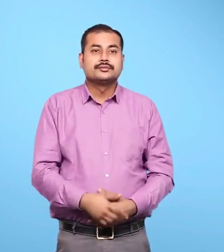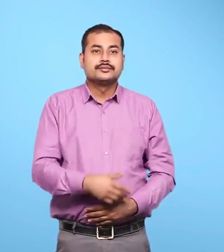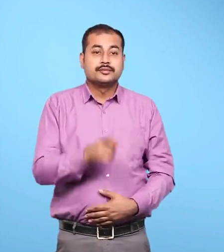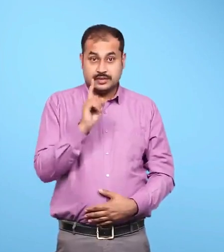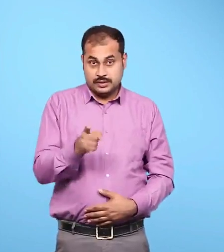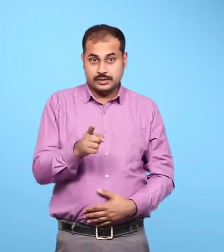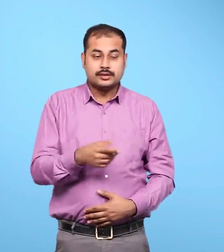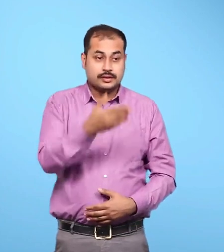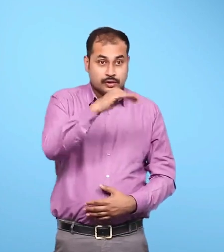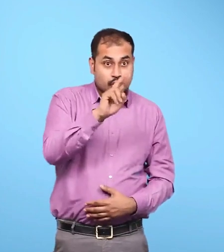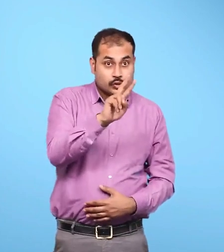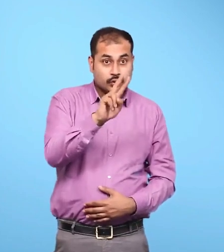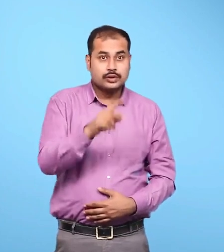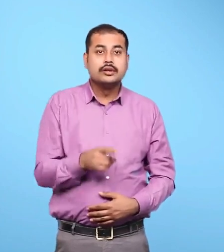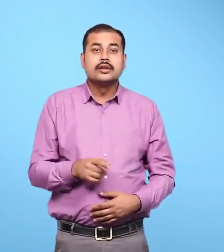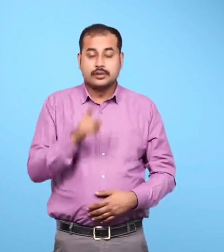Two Should